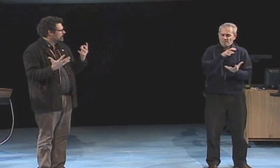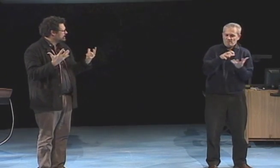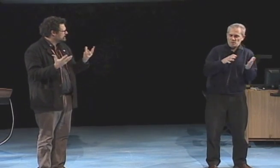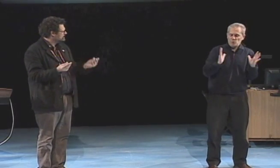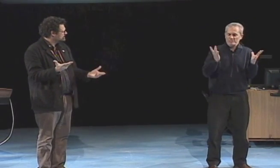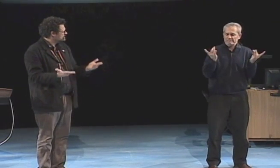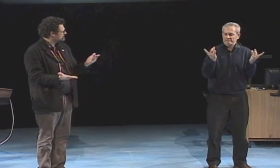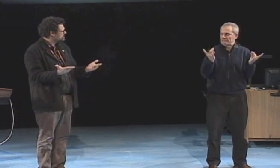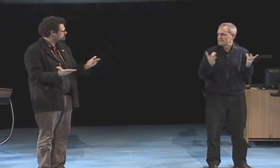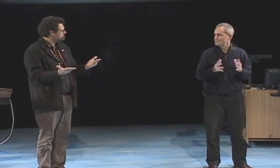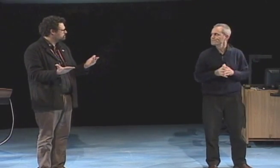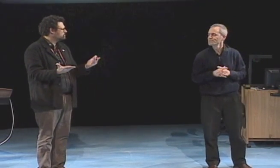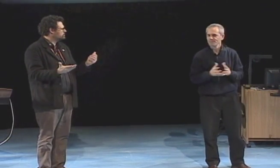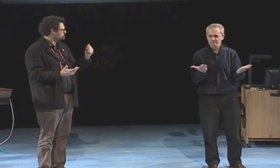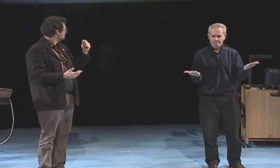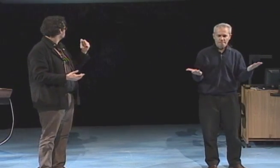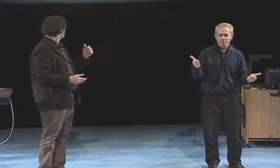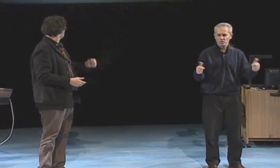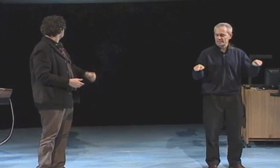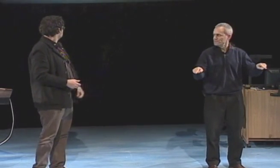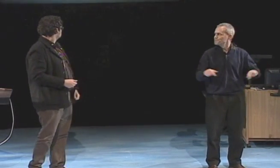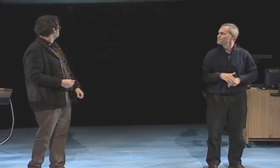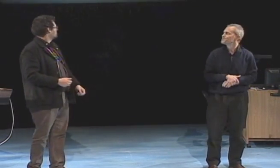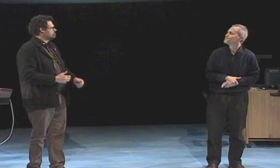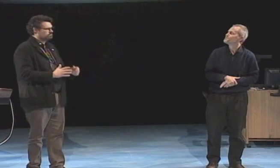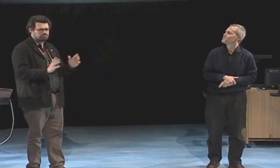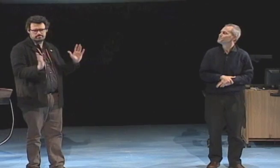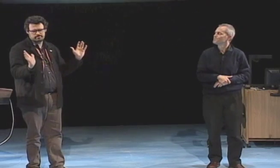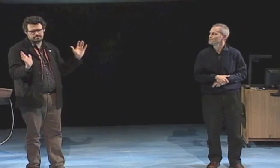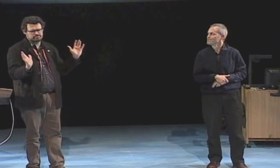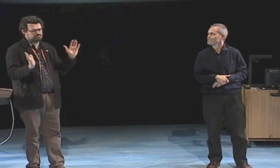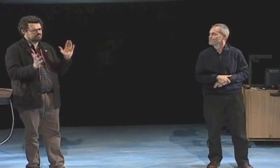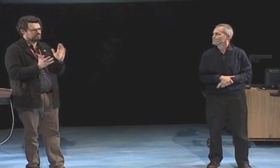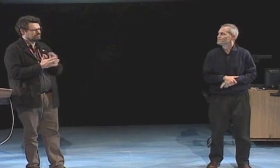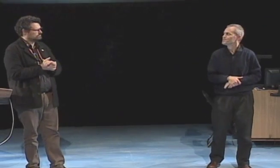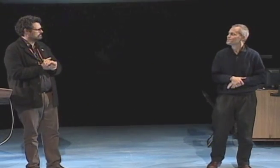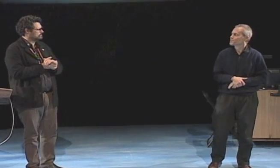the two to create a feeling of tension and discomfort.